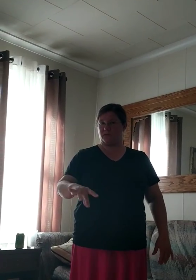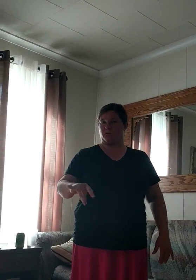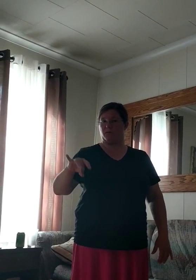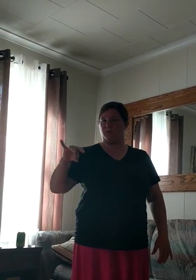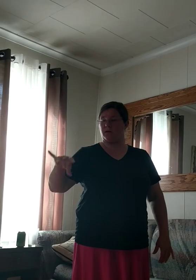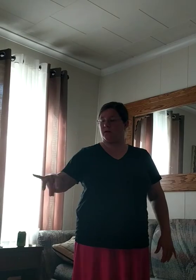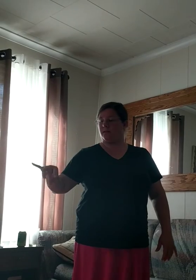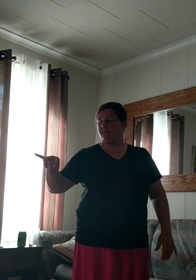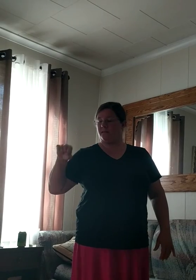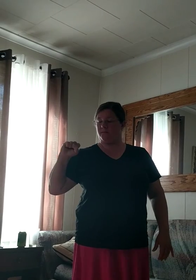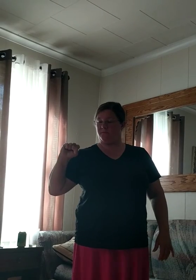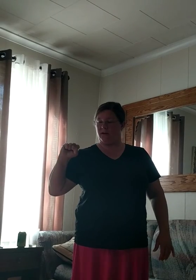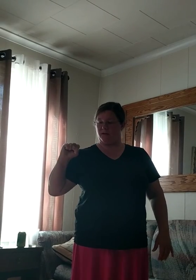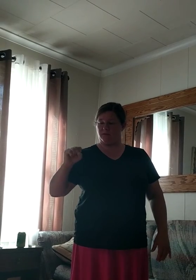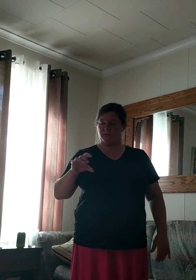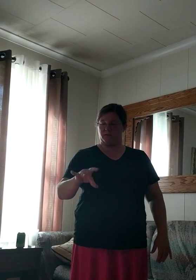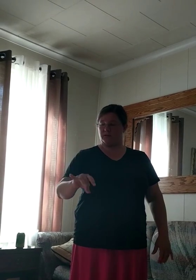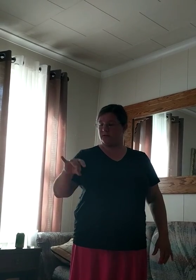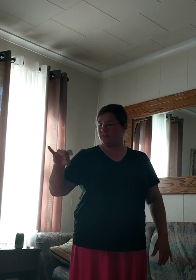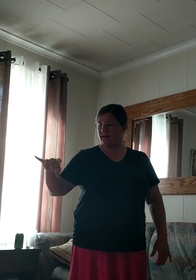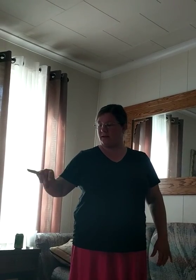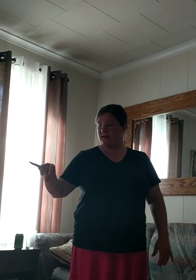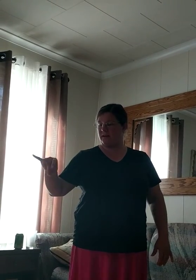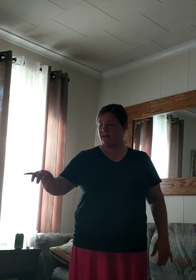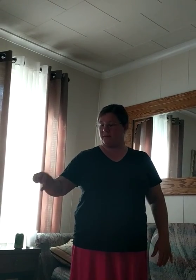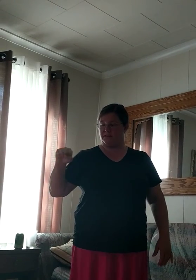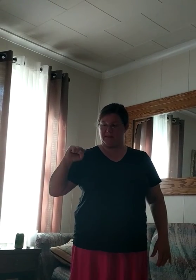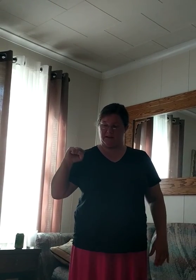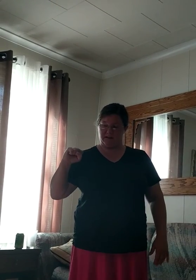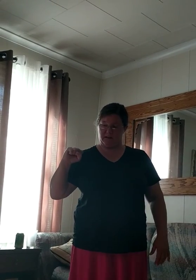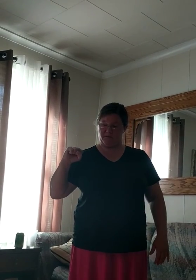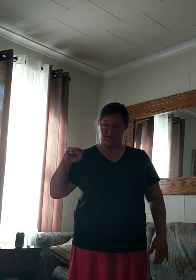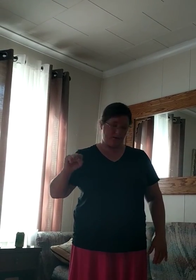So, found. So, this is finding. And then you found it.